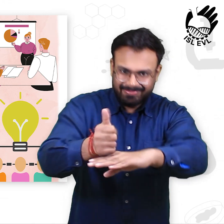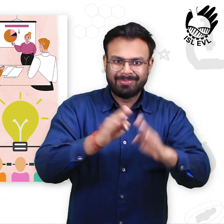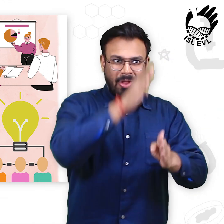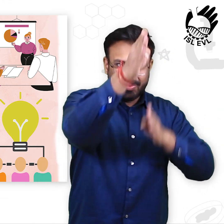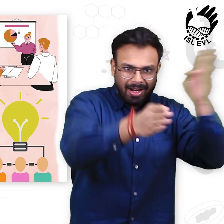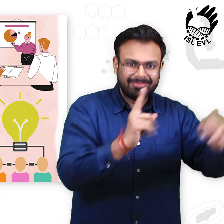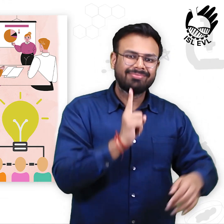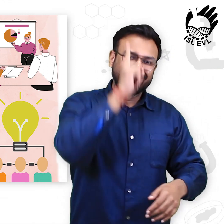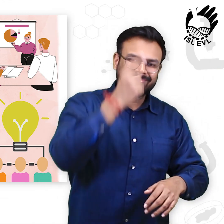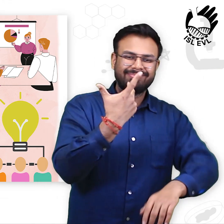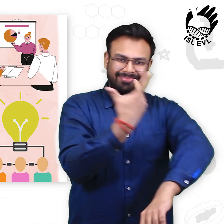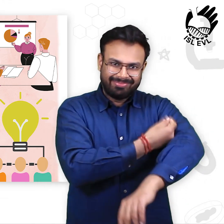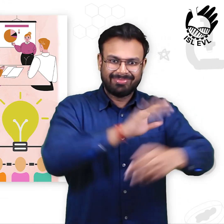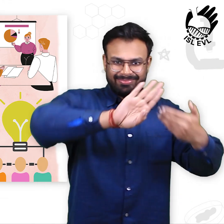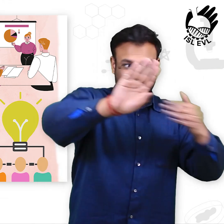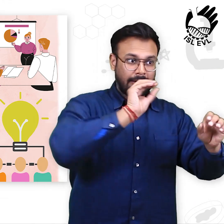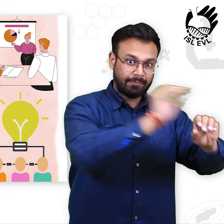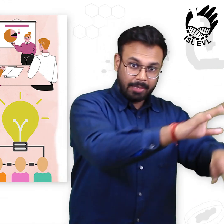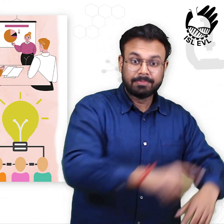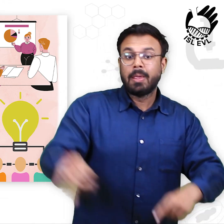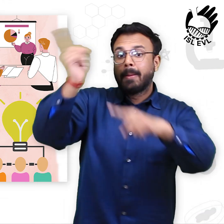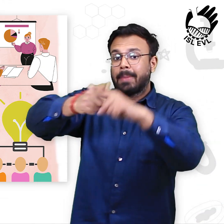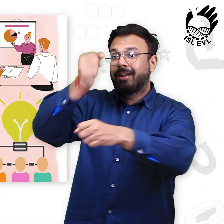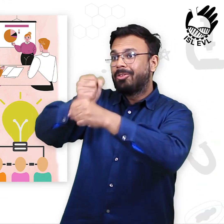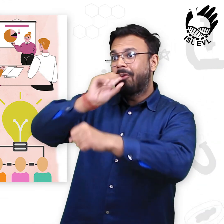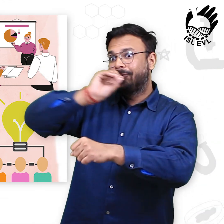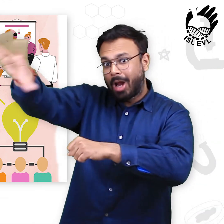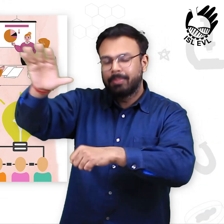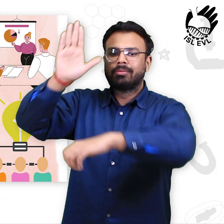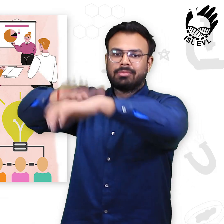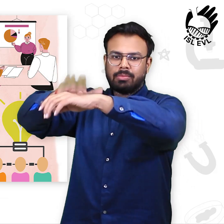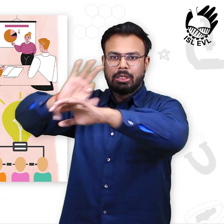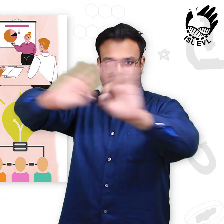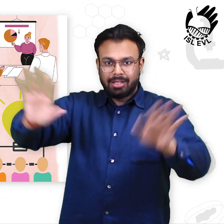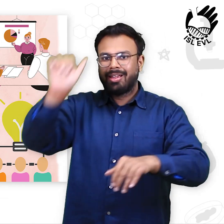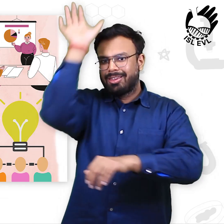Preparing for upcoming requirements. Preparing for upcoming requirements.